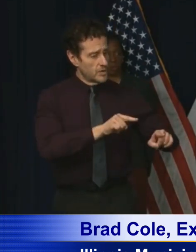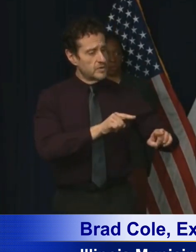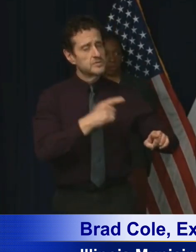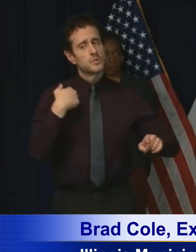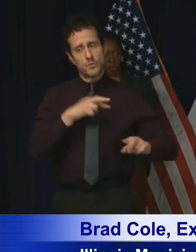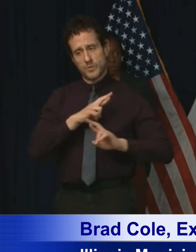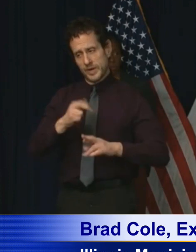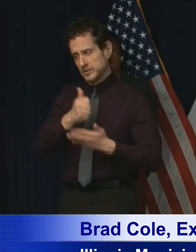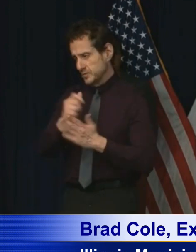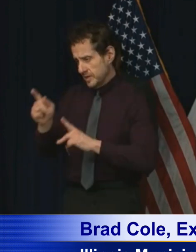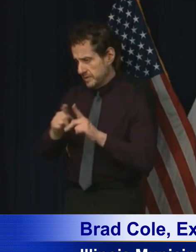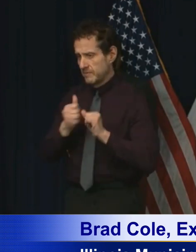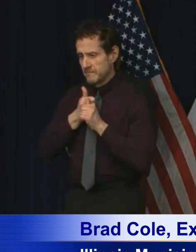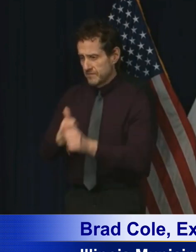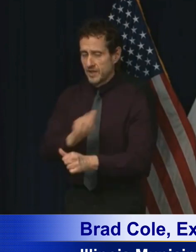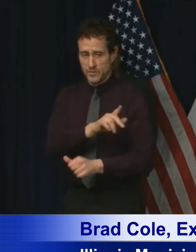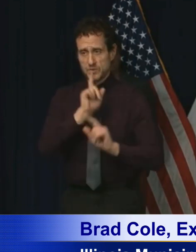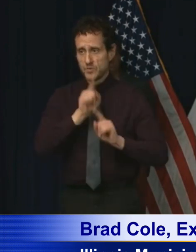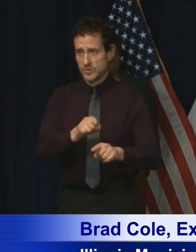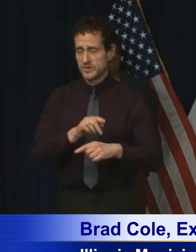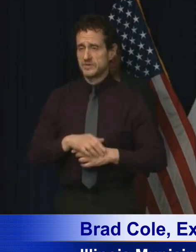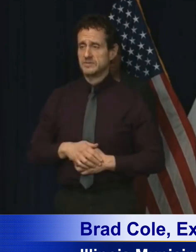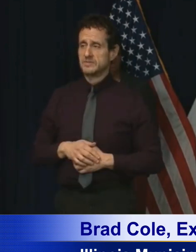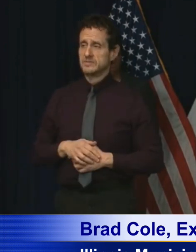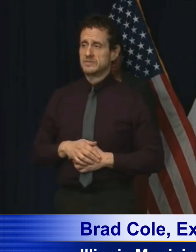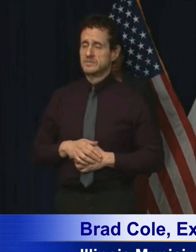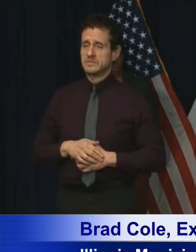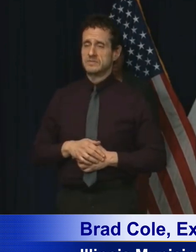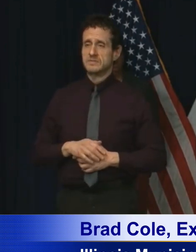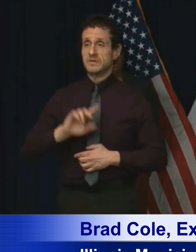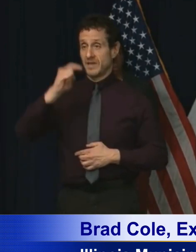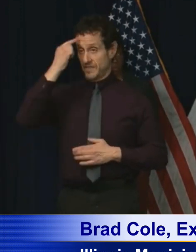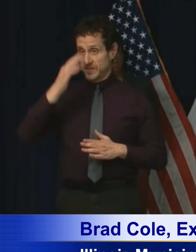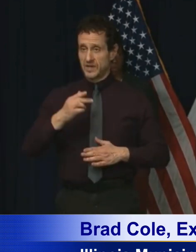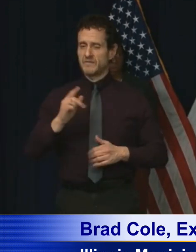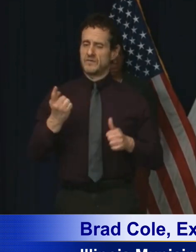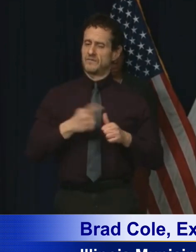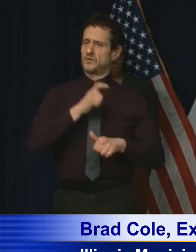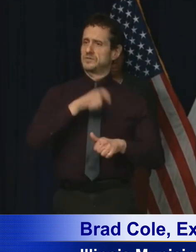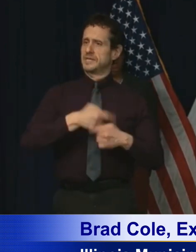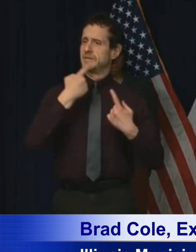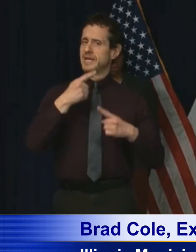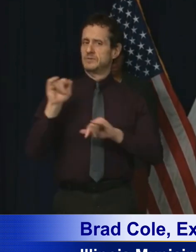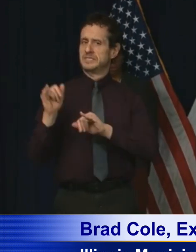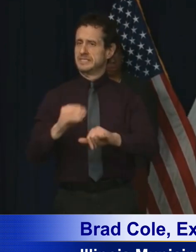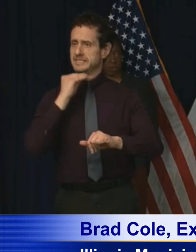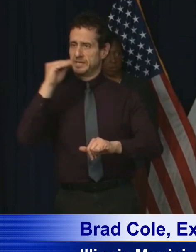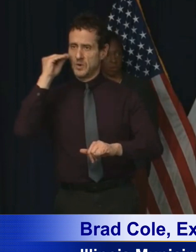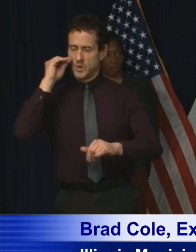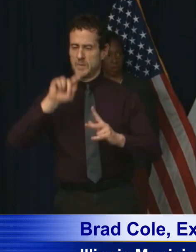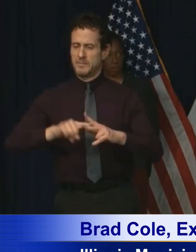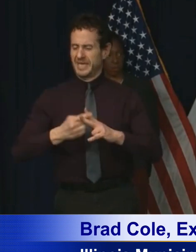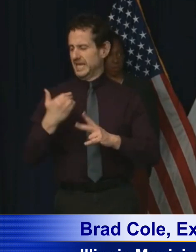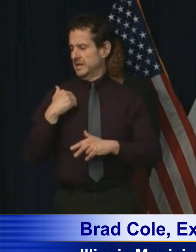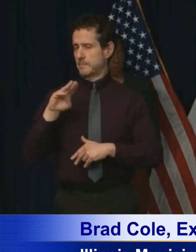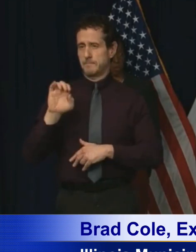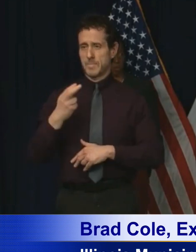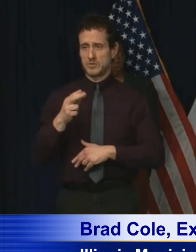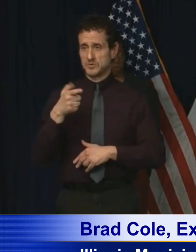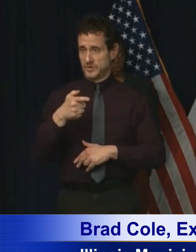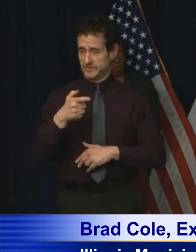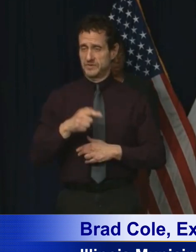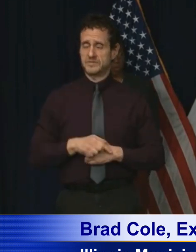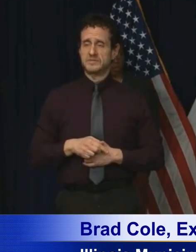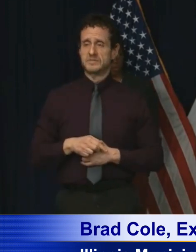components of your executive orders. When the governor announced the first stay at home order to begin on March 21,